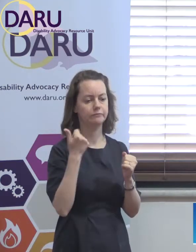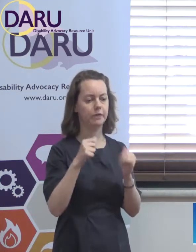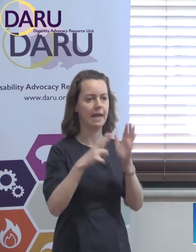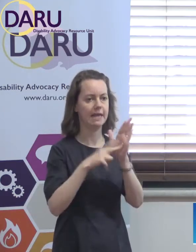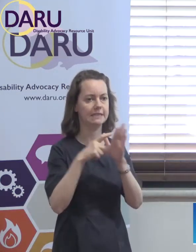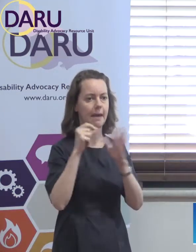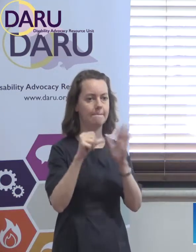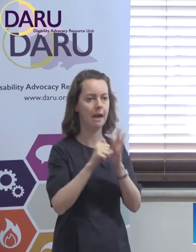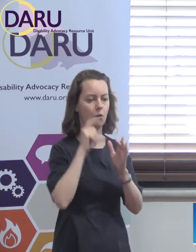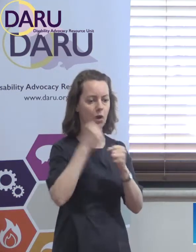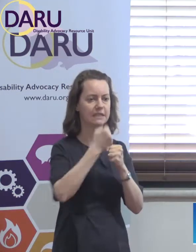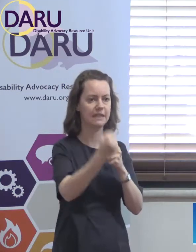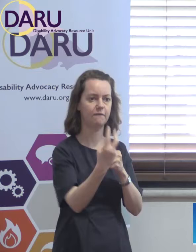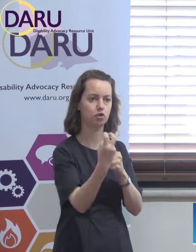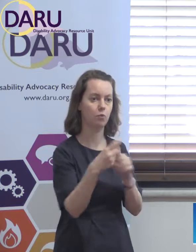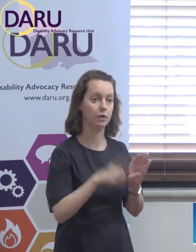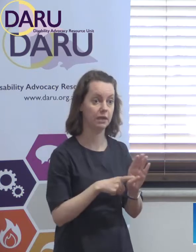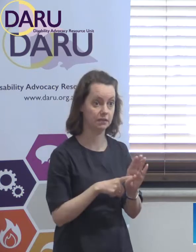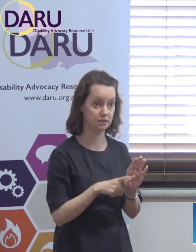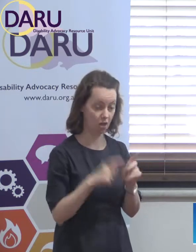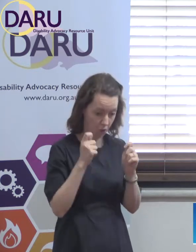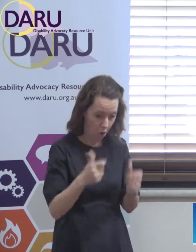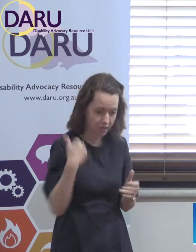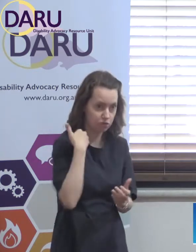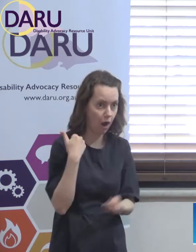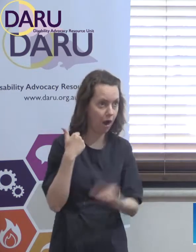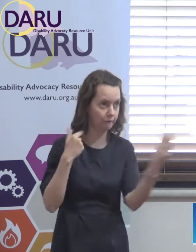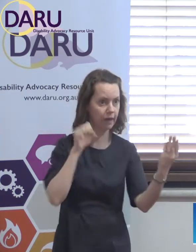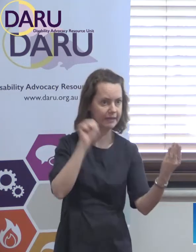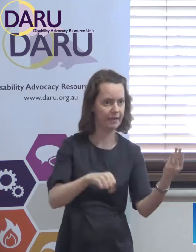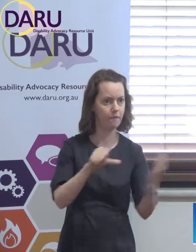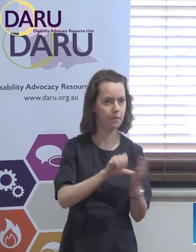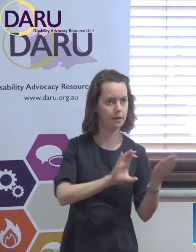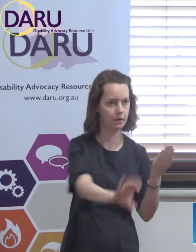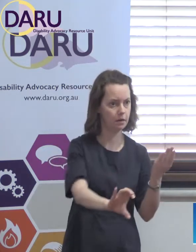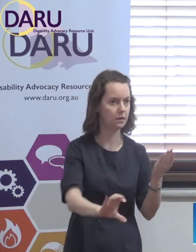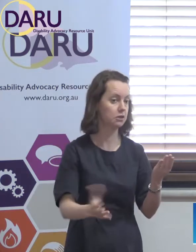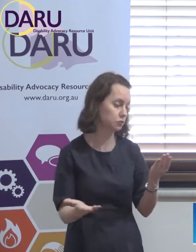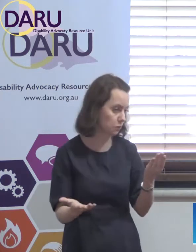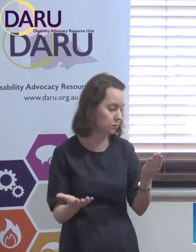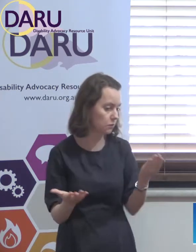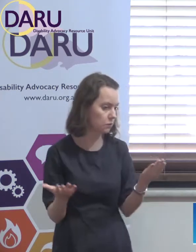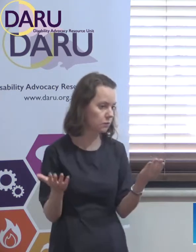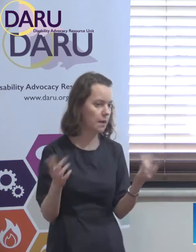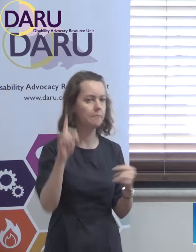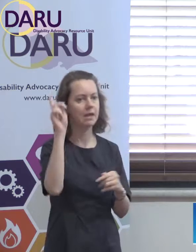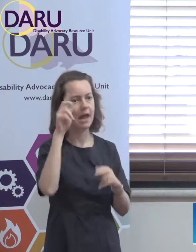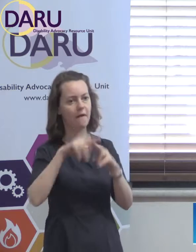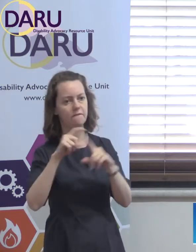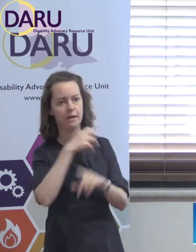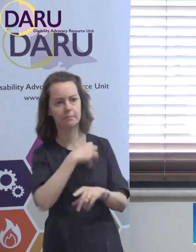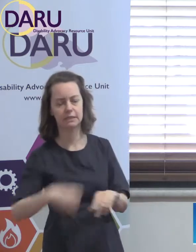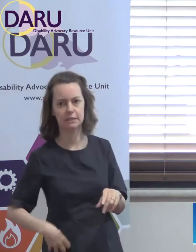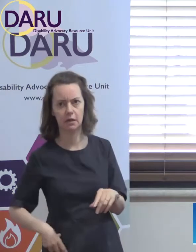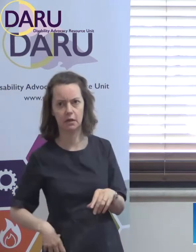for another couple of years. And that was even, that was an early draft. That wasn't, we were nowhere near finished at that point. But the current Federal Minister